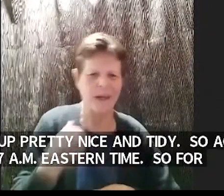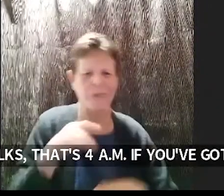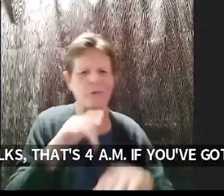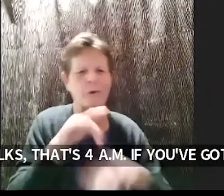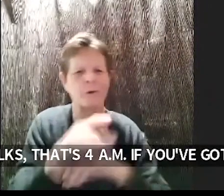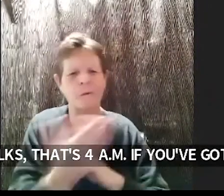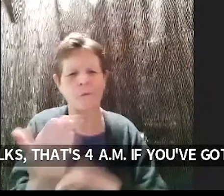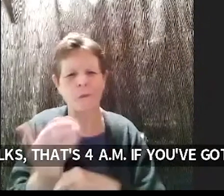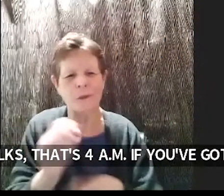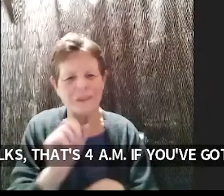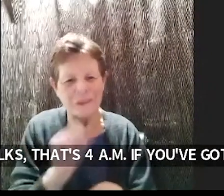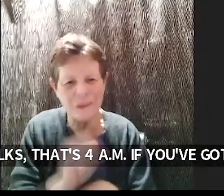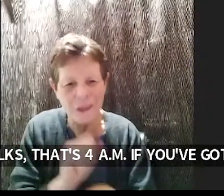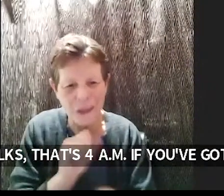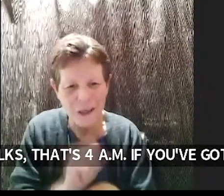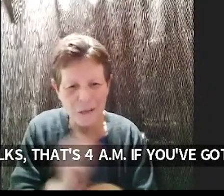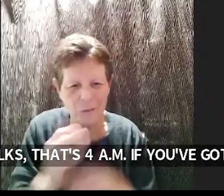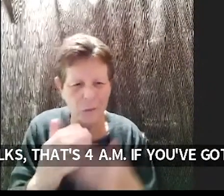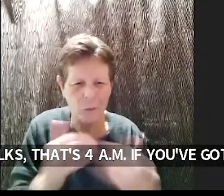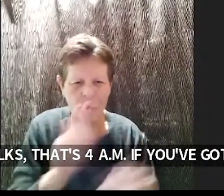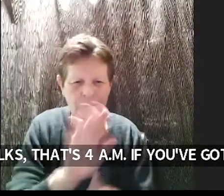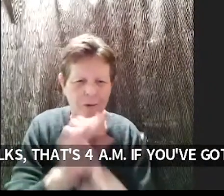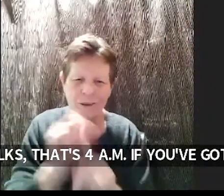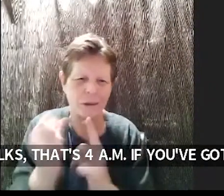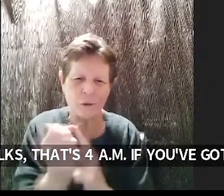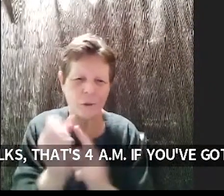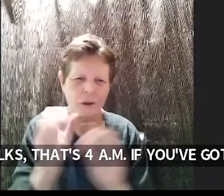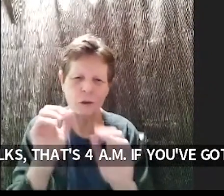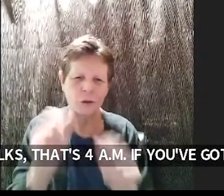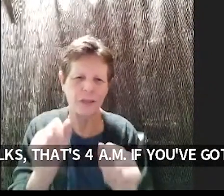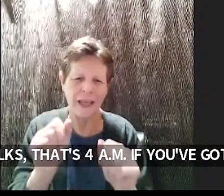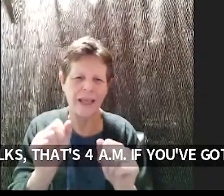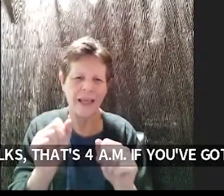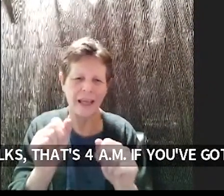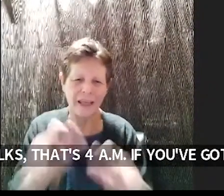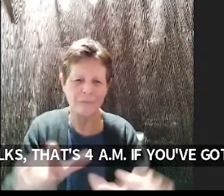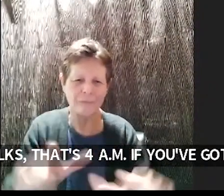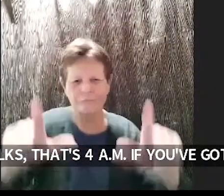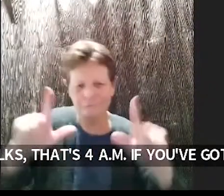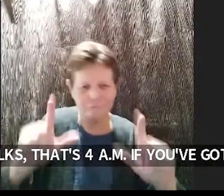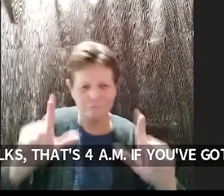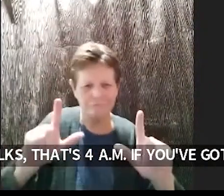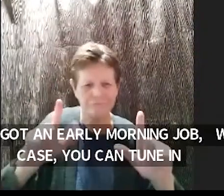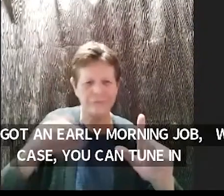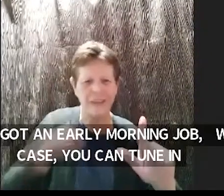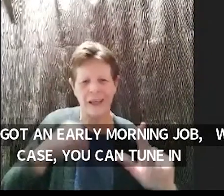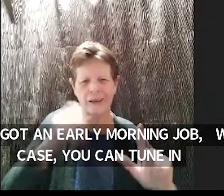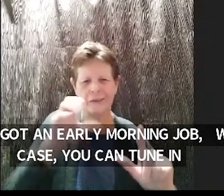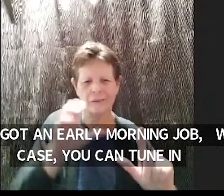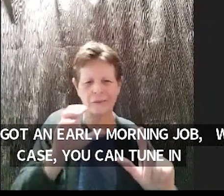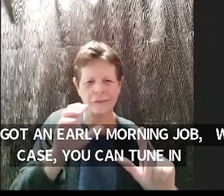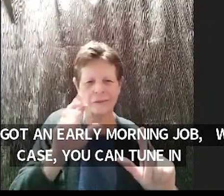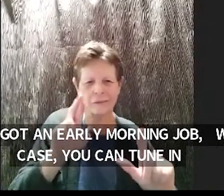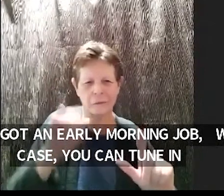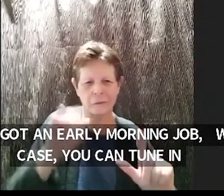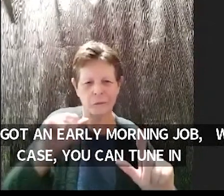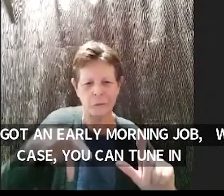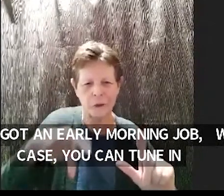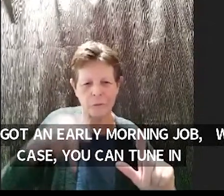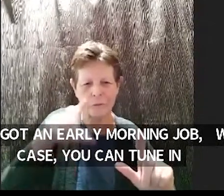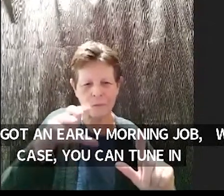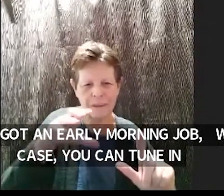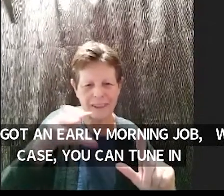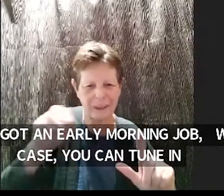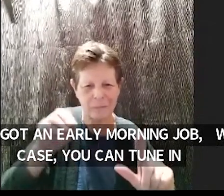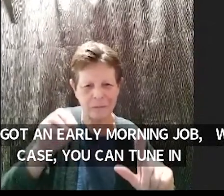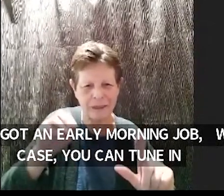you can tune in and have have some crip company whether it's a video or or someone coming in to speak